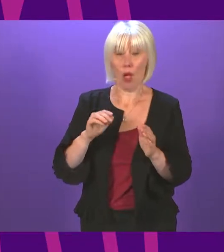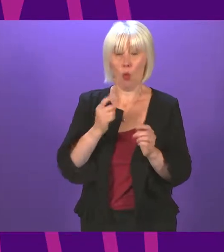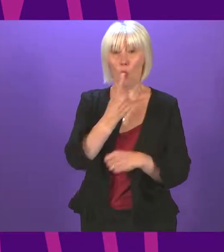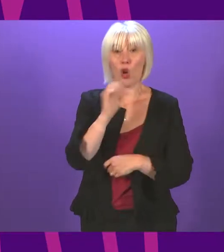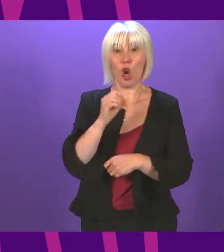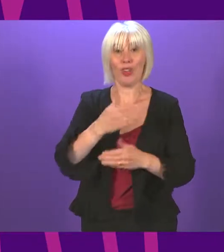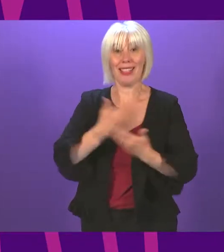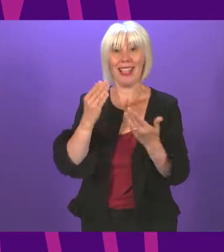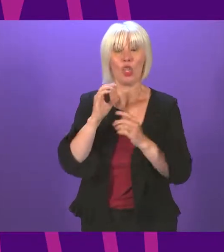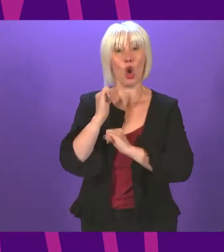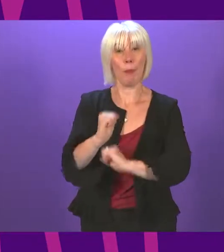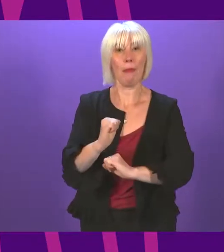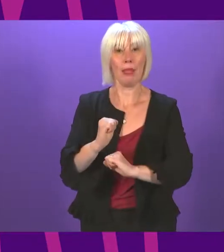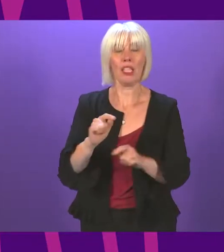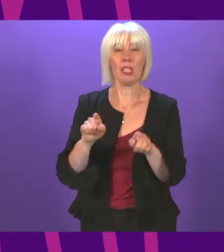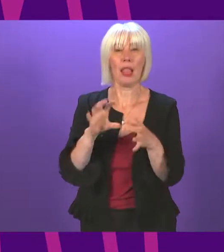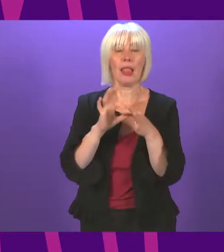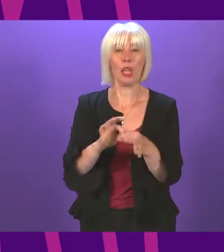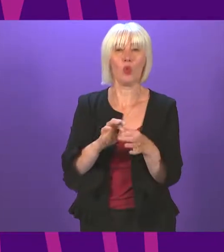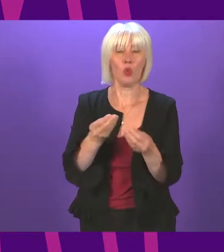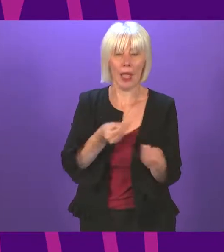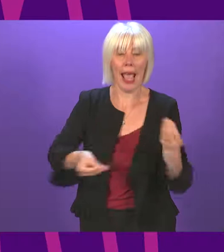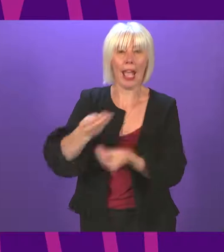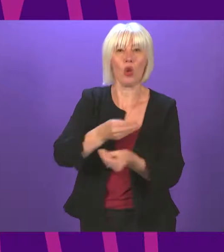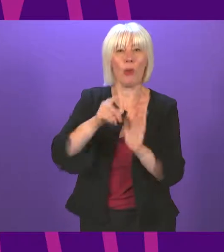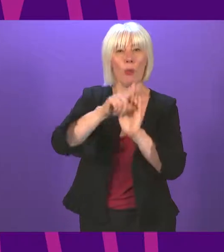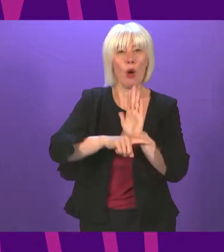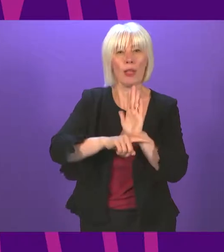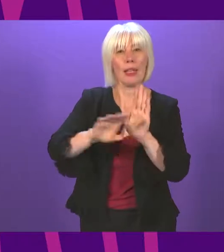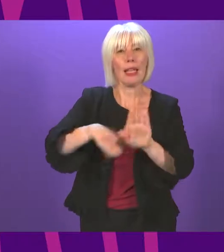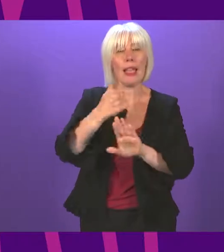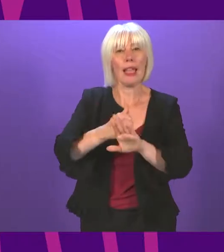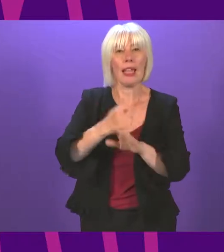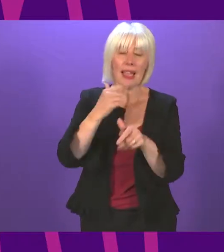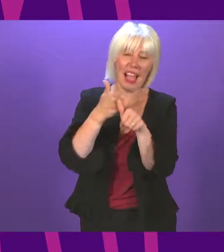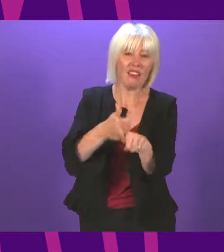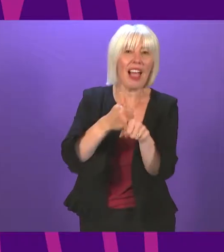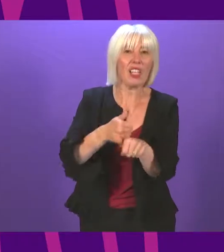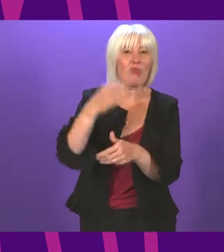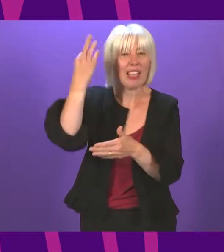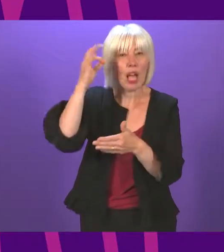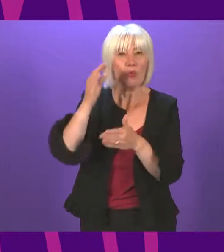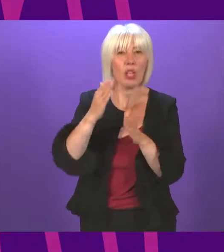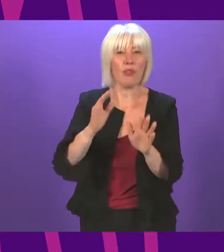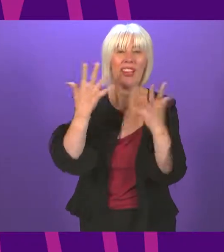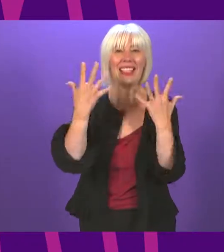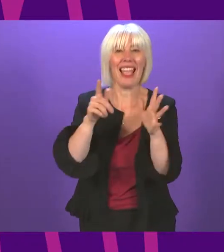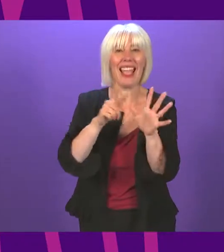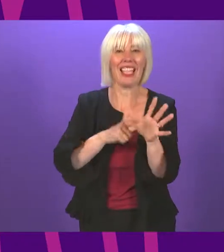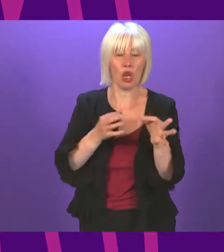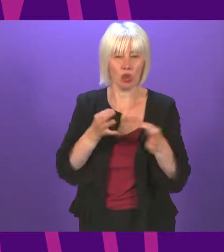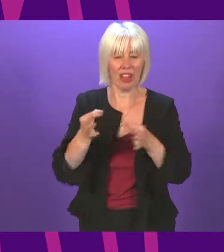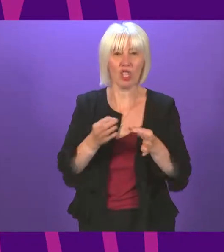commitments, particularly in relation to economic policy, we established an advisory council to shape our 10-year National Strategy for Economic